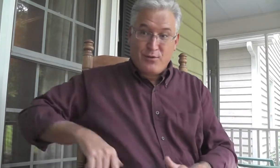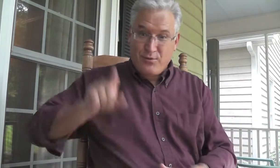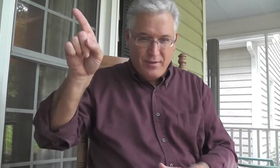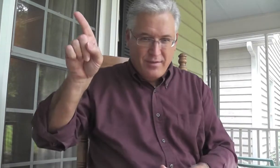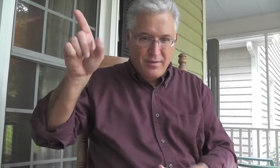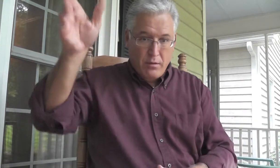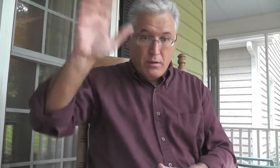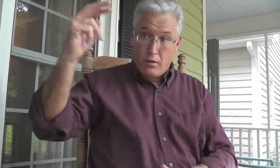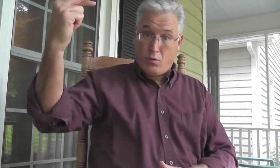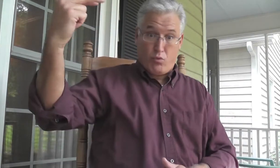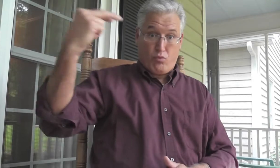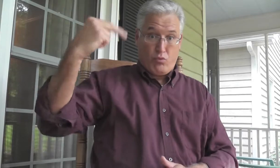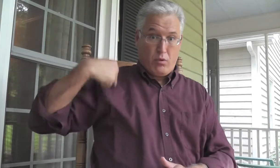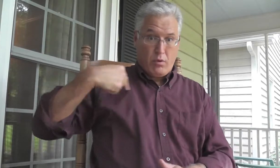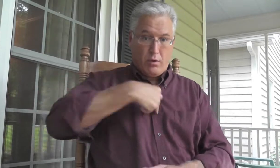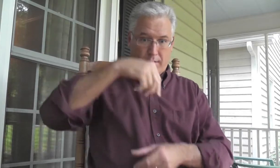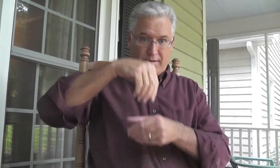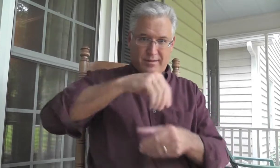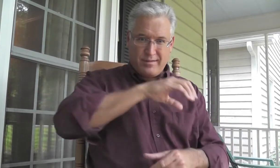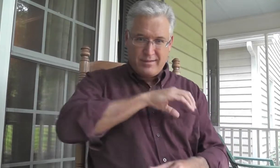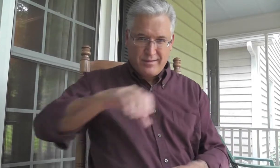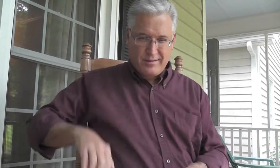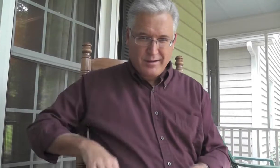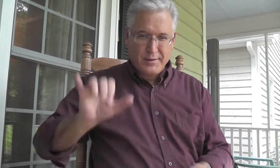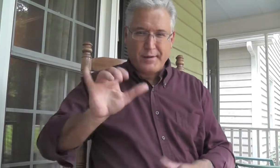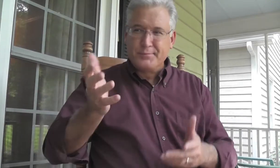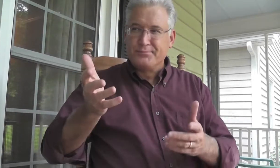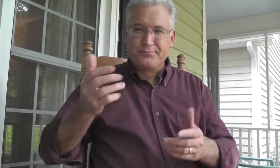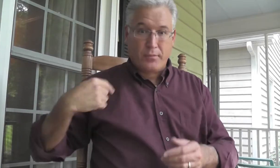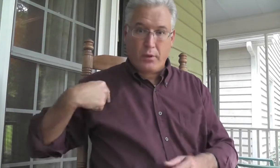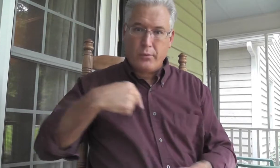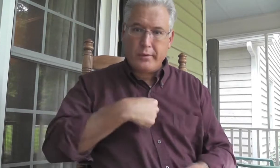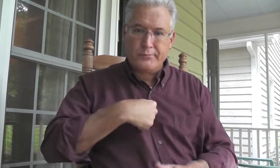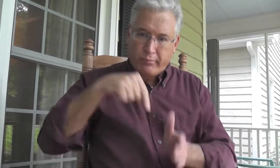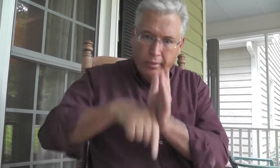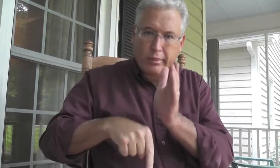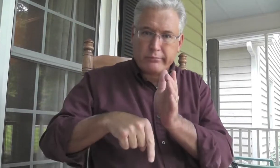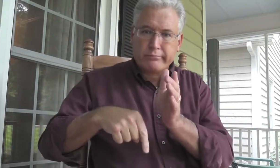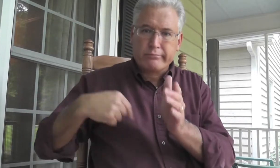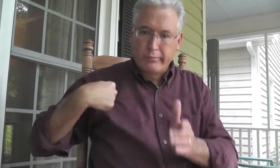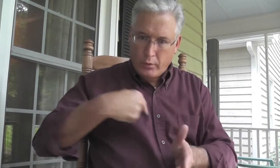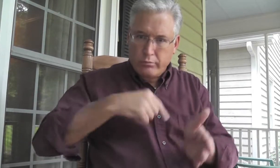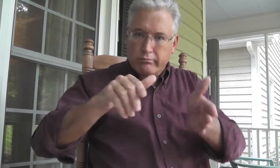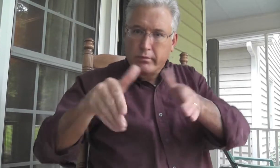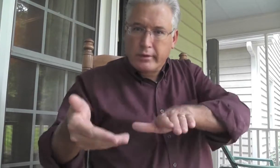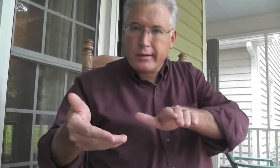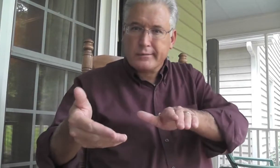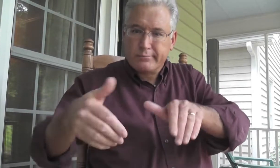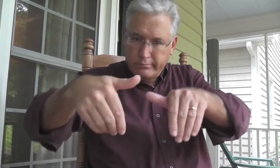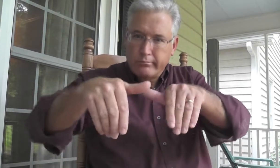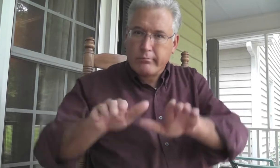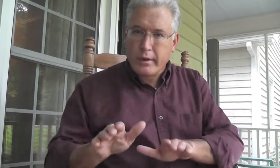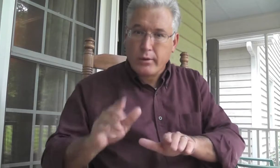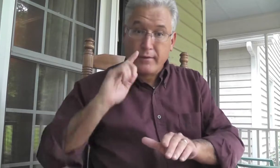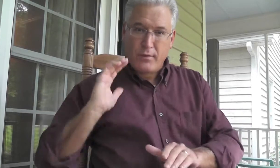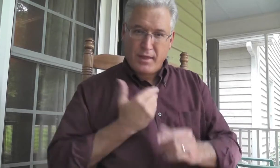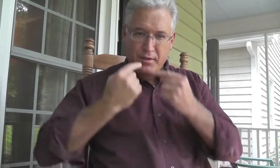Now, how do we identify with Him? Well, when God looks at us, He sees Christ. Dead, buried.